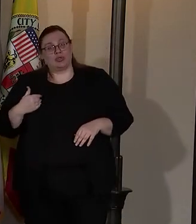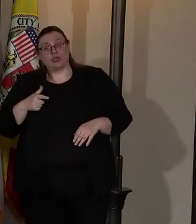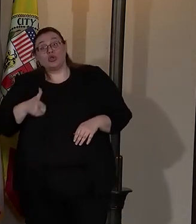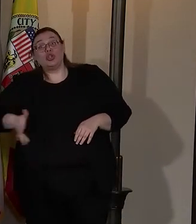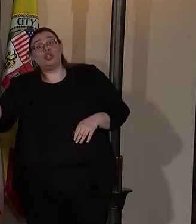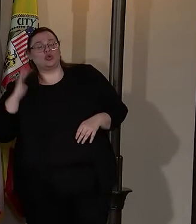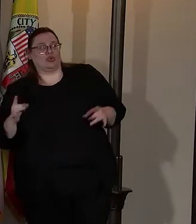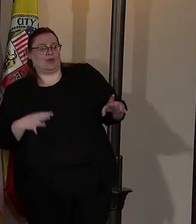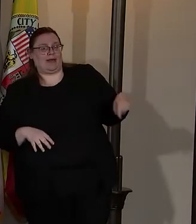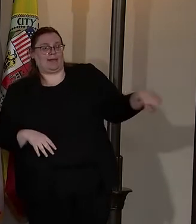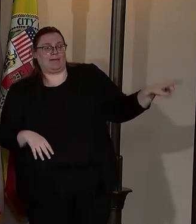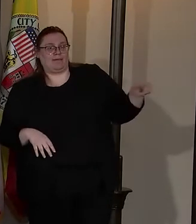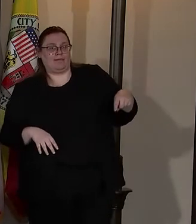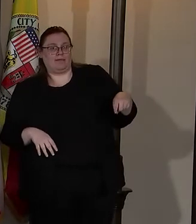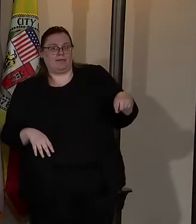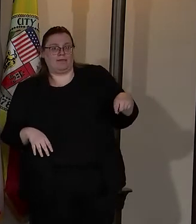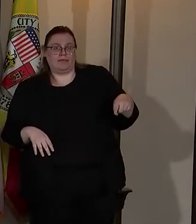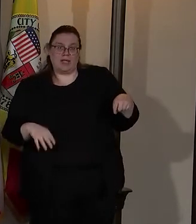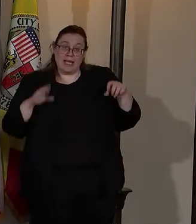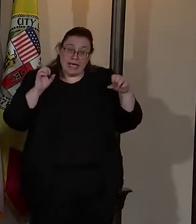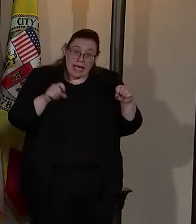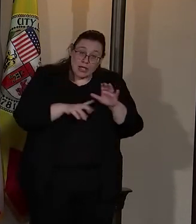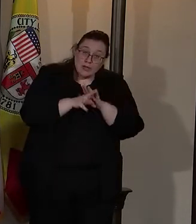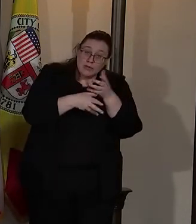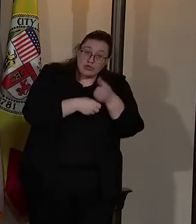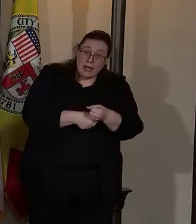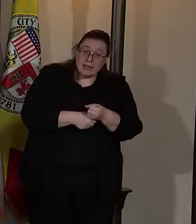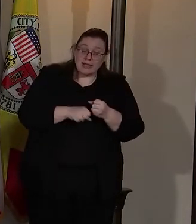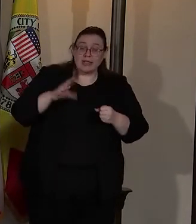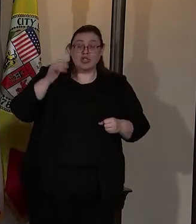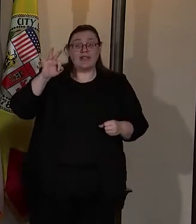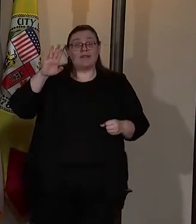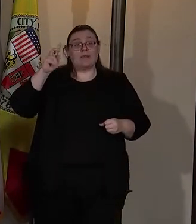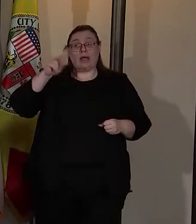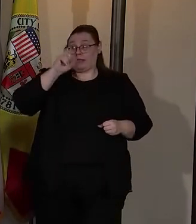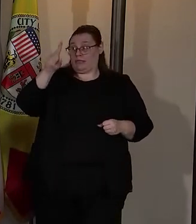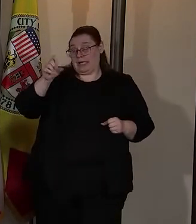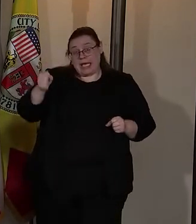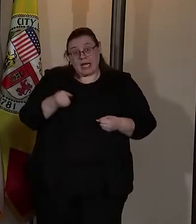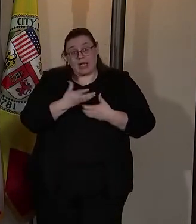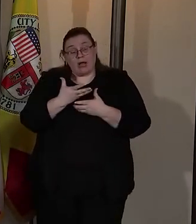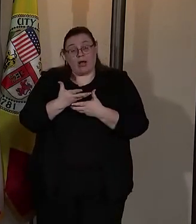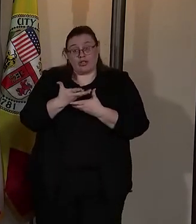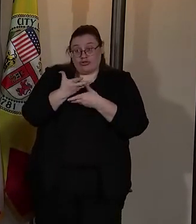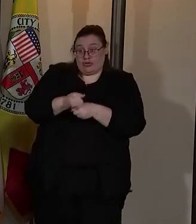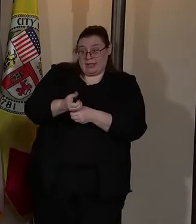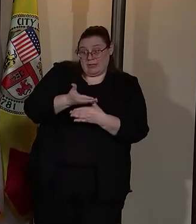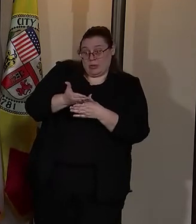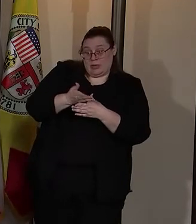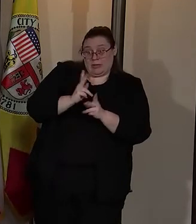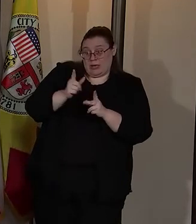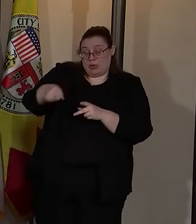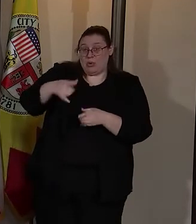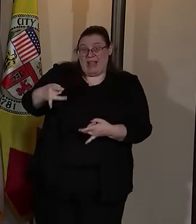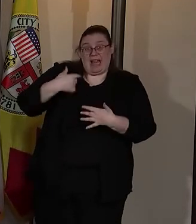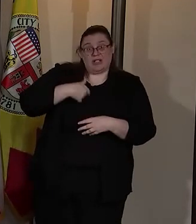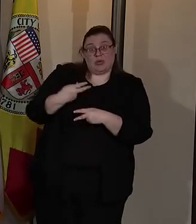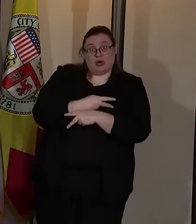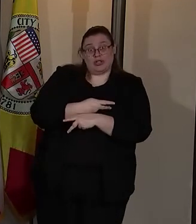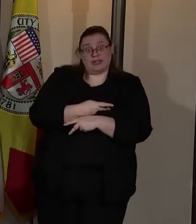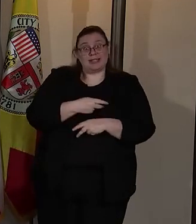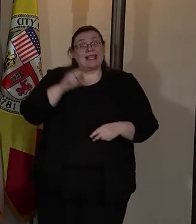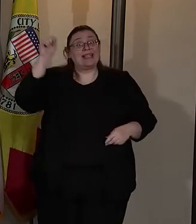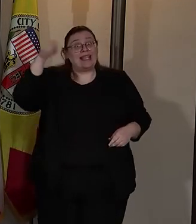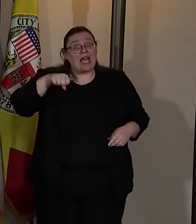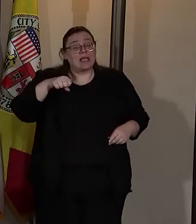hate them. Can you create trust? Chief Beck said, can I create trust with the people who hate us the most? The answer is yes, but